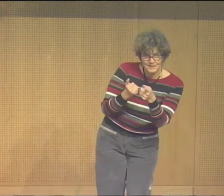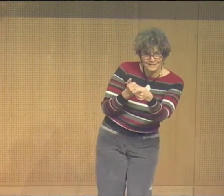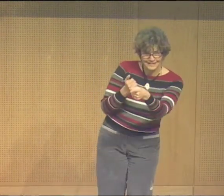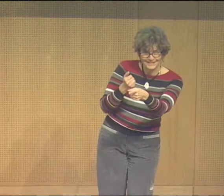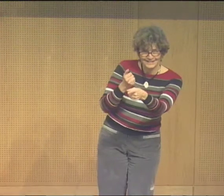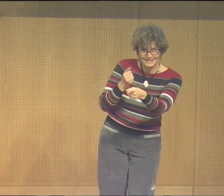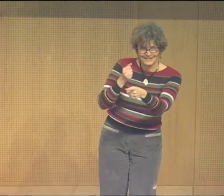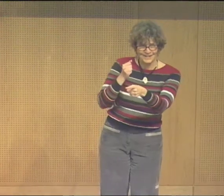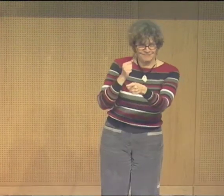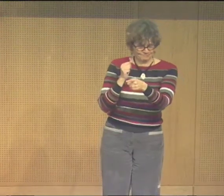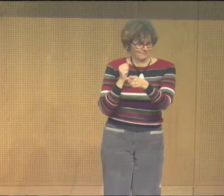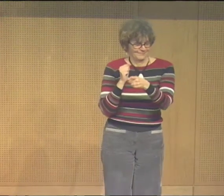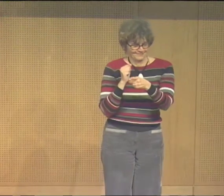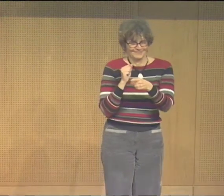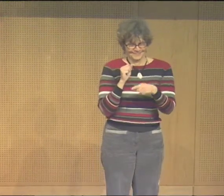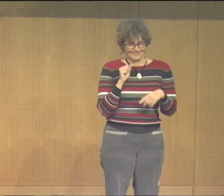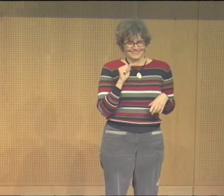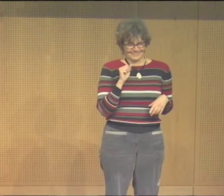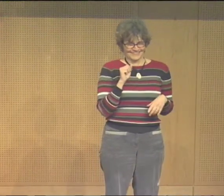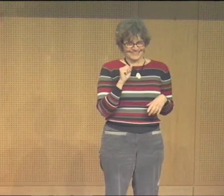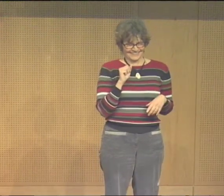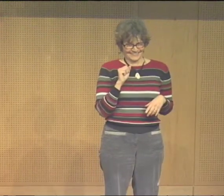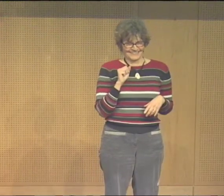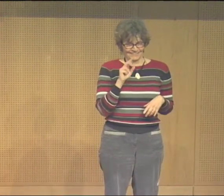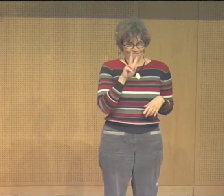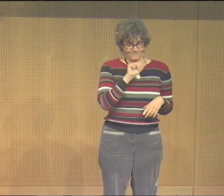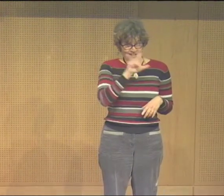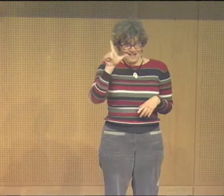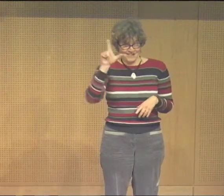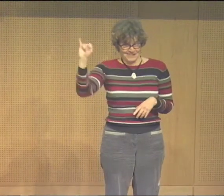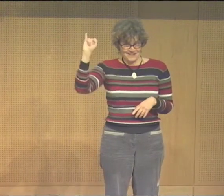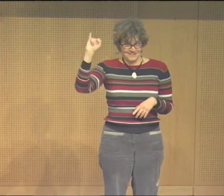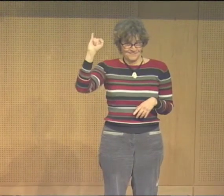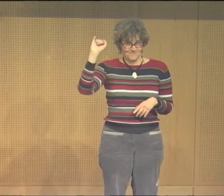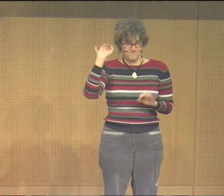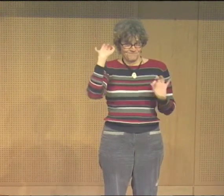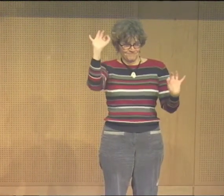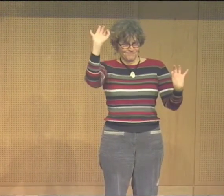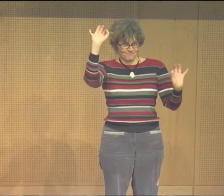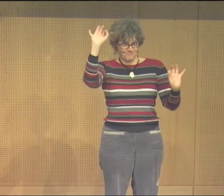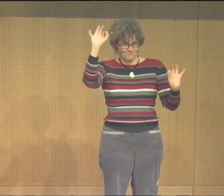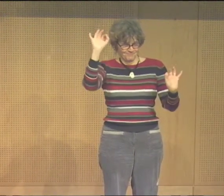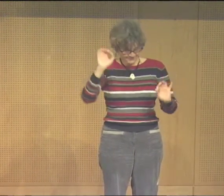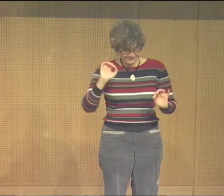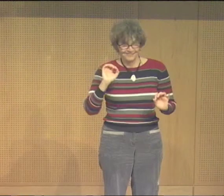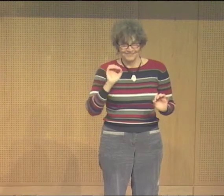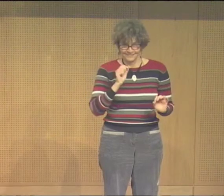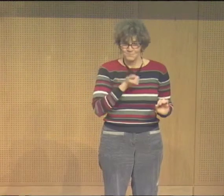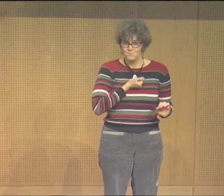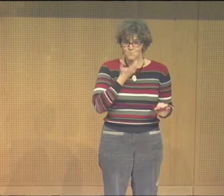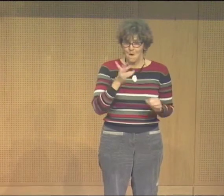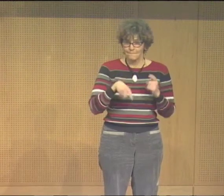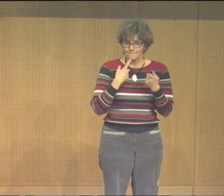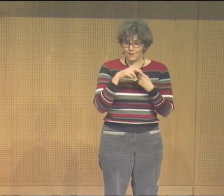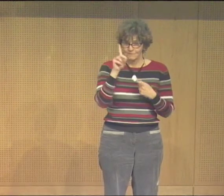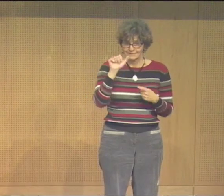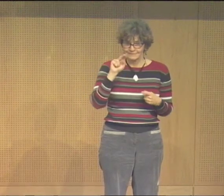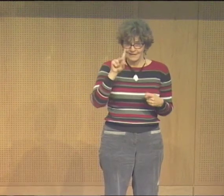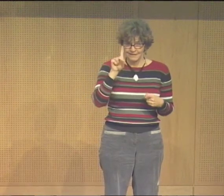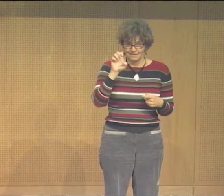the famous poet. You know Clayton Valley, V-A-L-L-I. Am I spelling it right? Okay. So, he